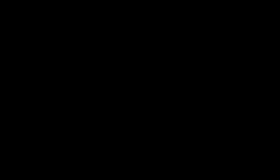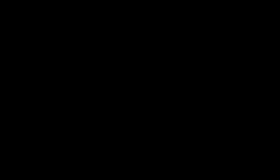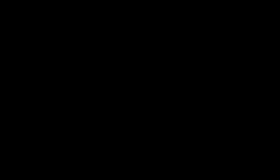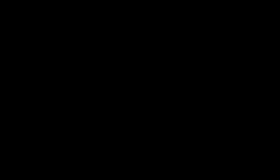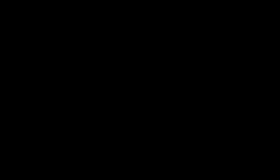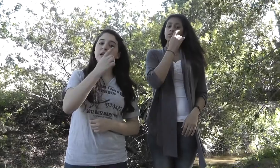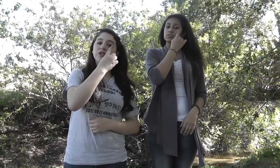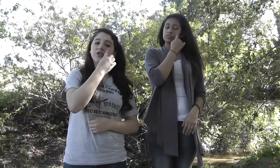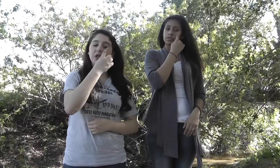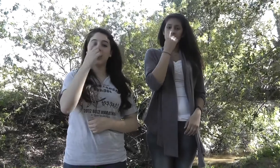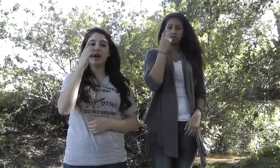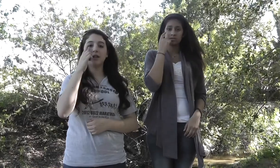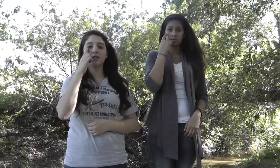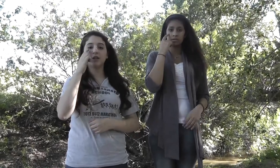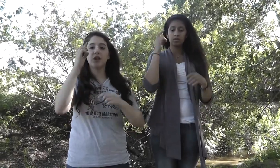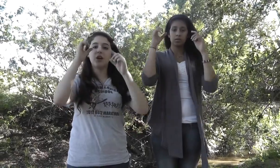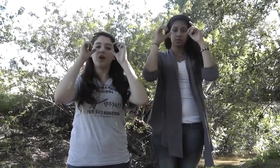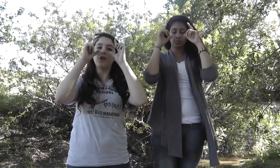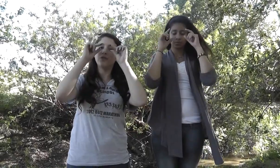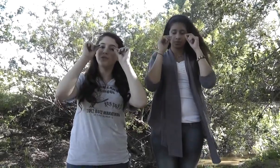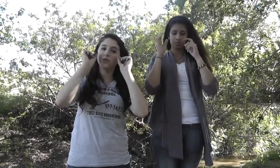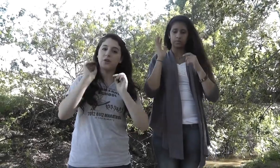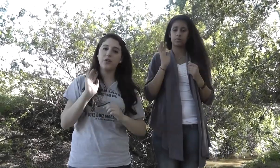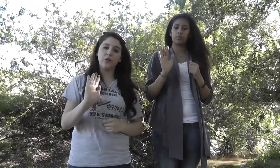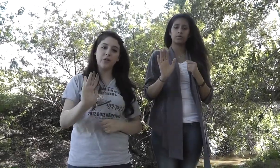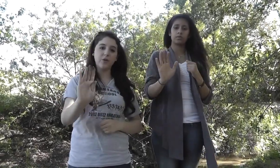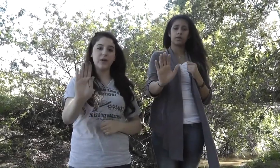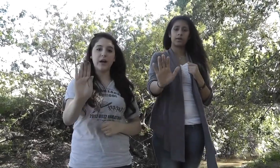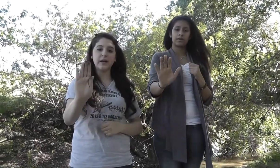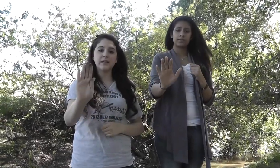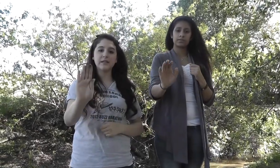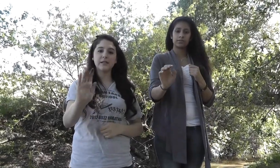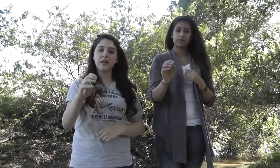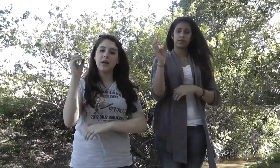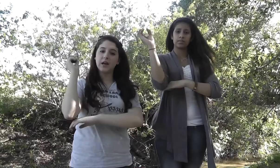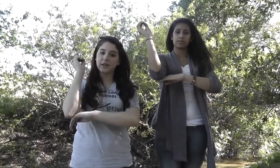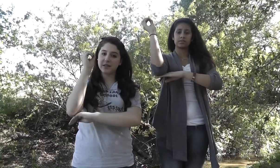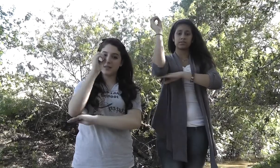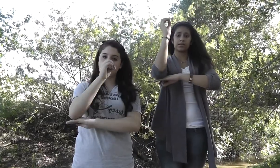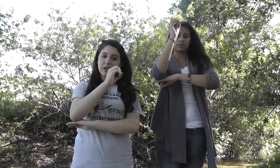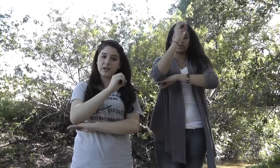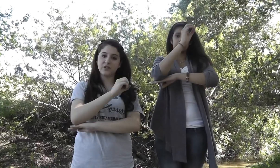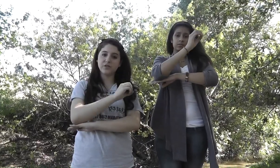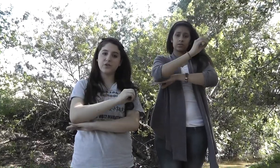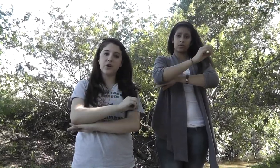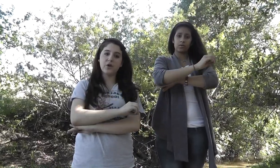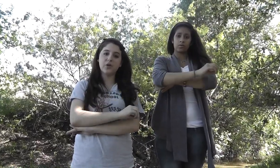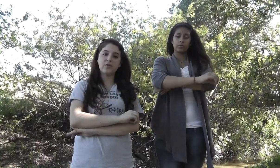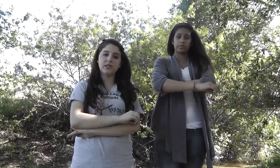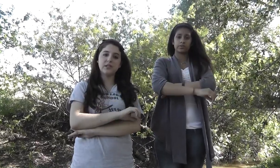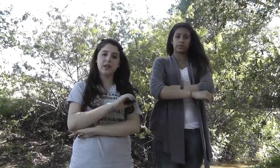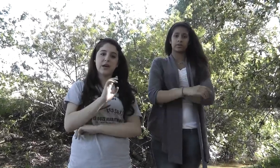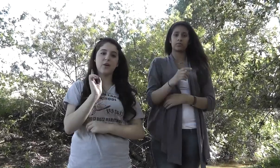Just close your eyes, the sun is going down